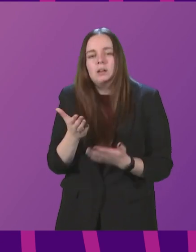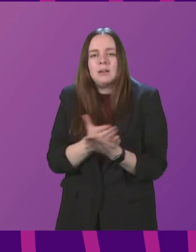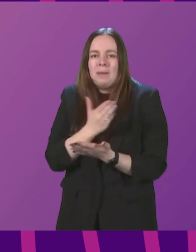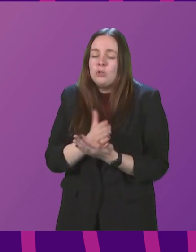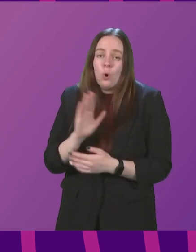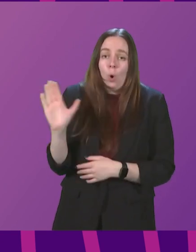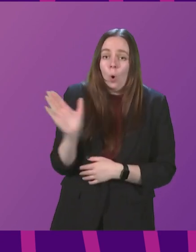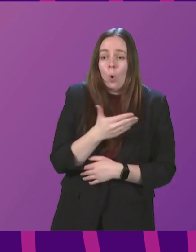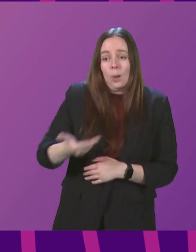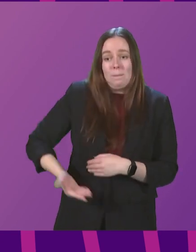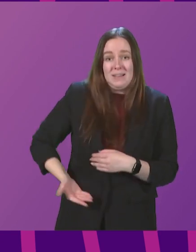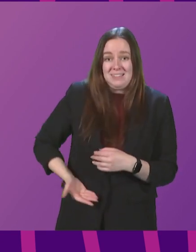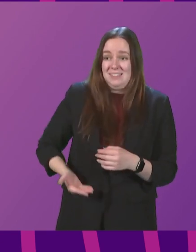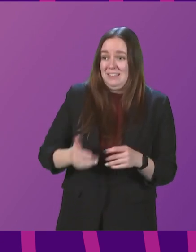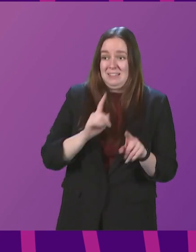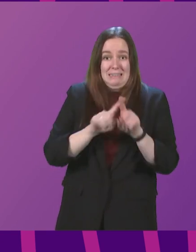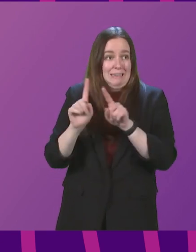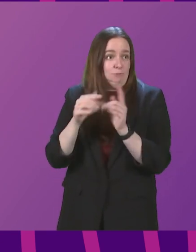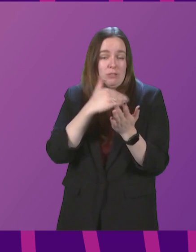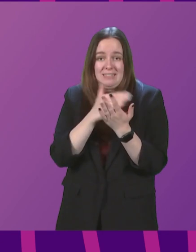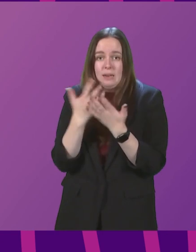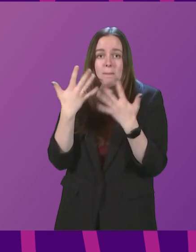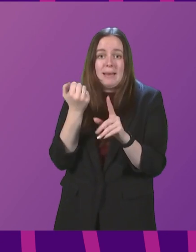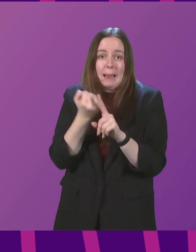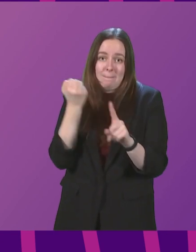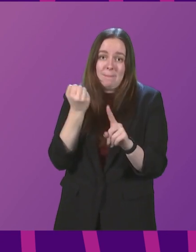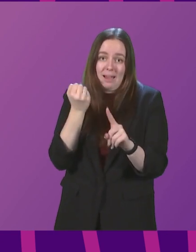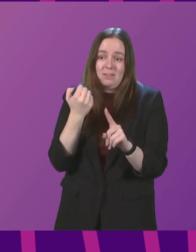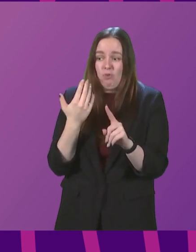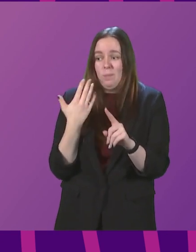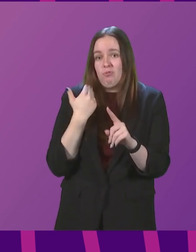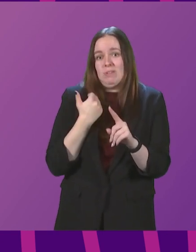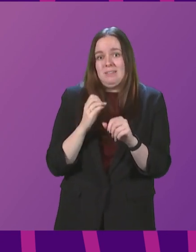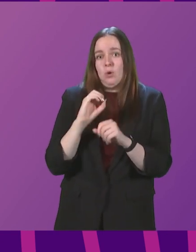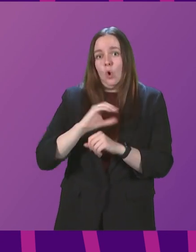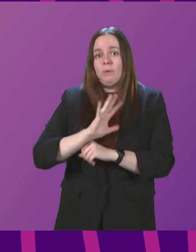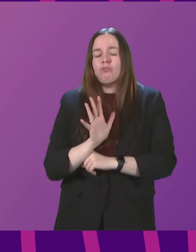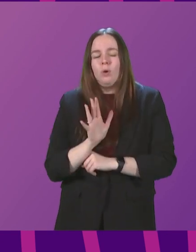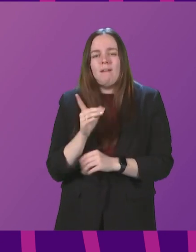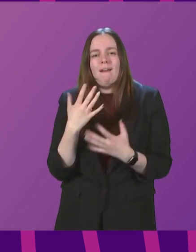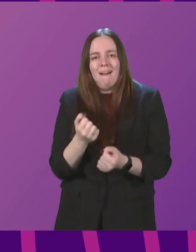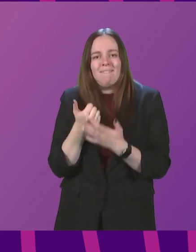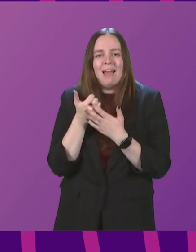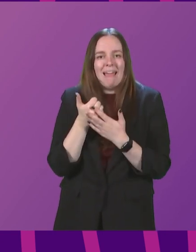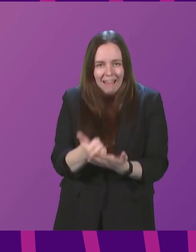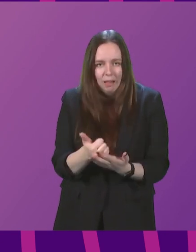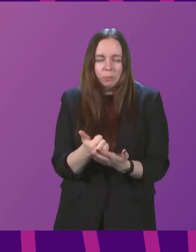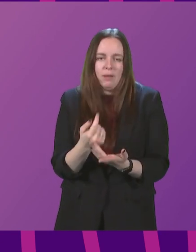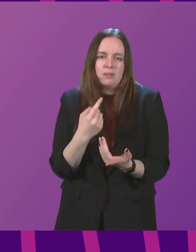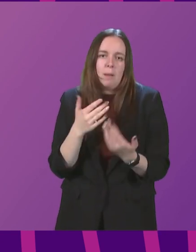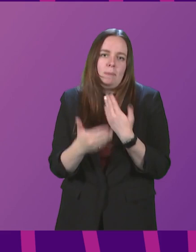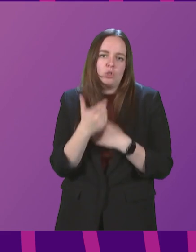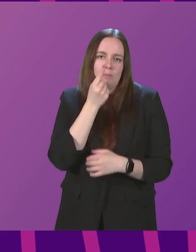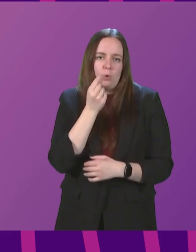all businesses across different sectors that have been impacted by this most latest phase get some help, and as much help as we able to